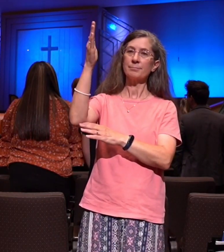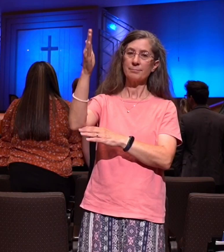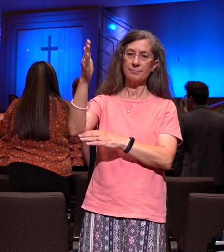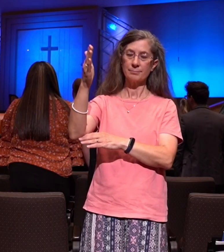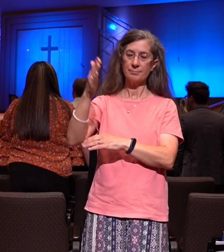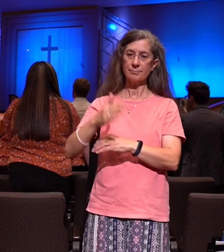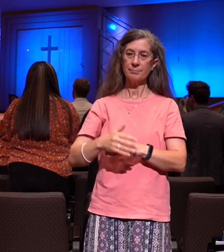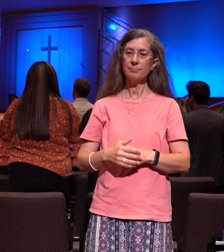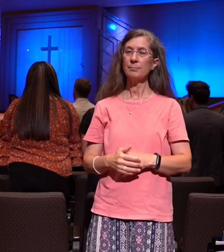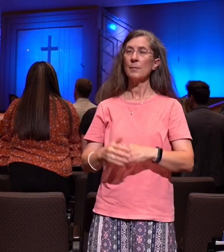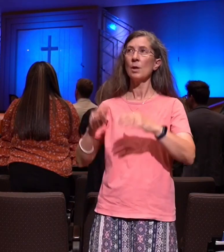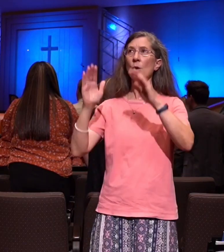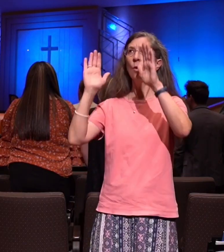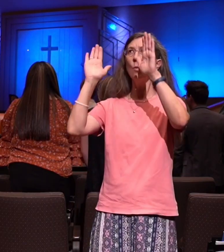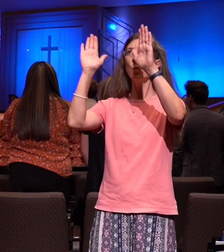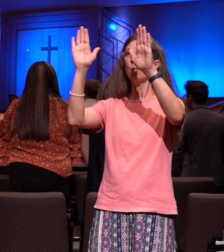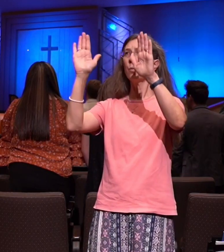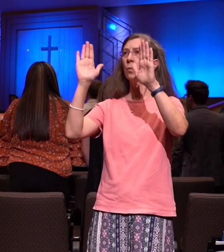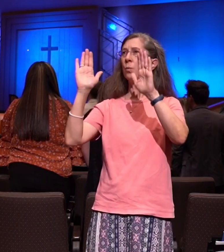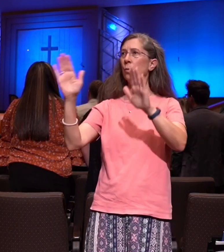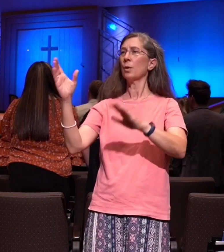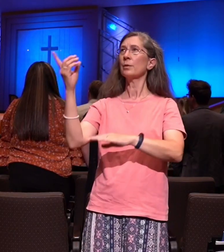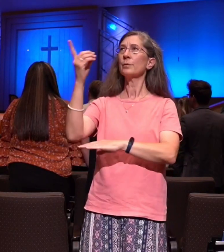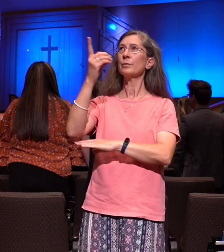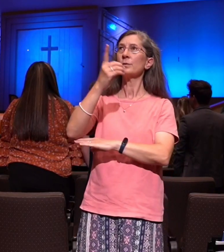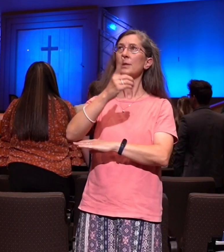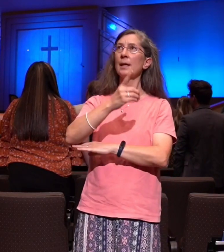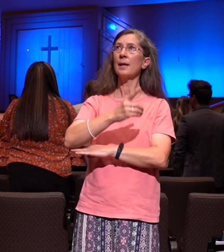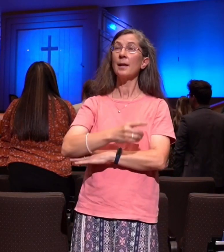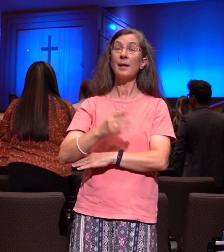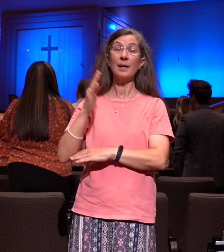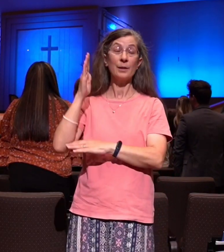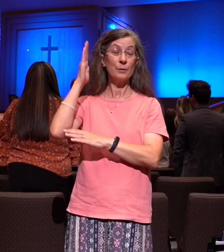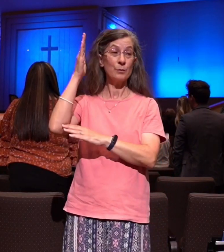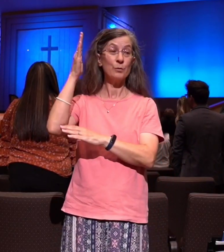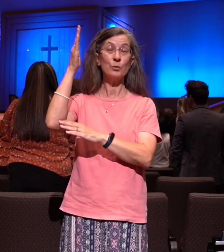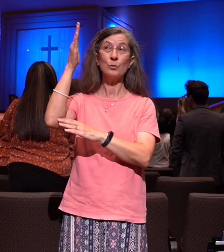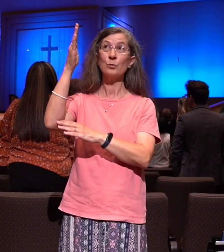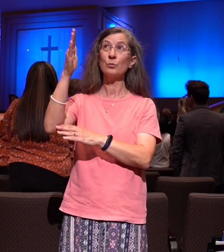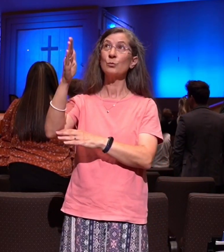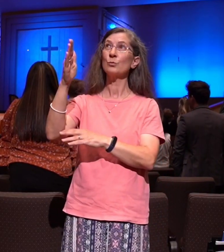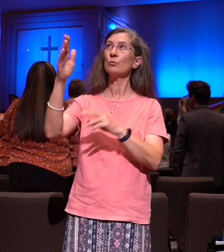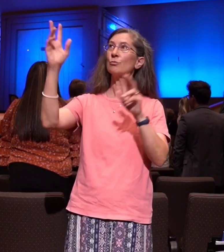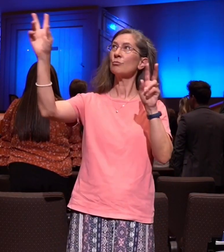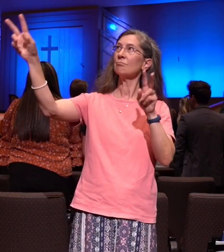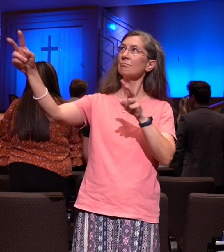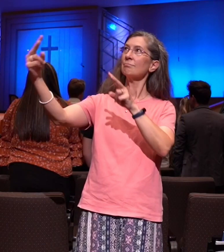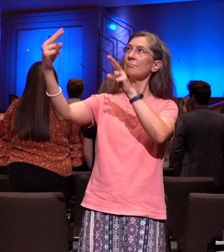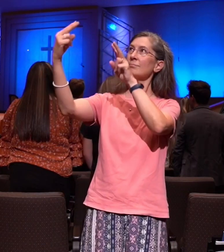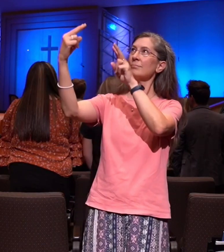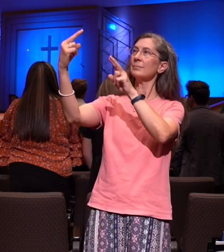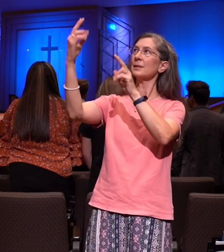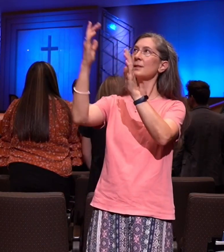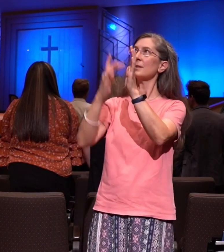What a day that will be, when my Jesus I shall see.